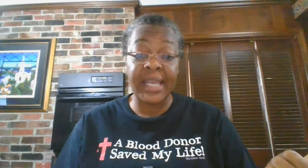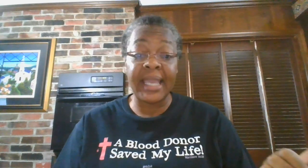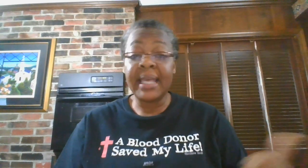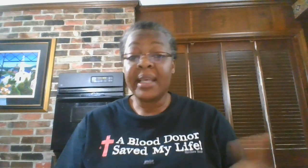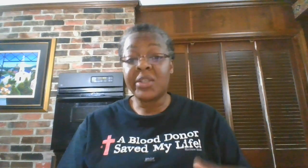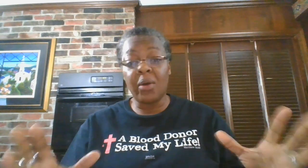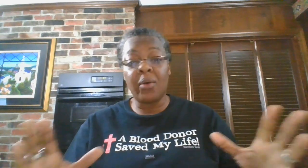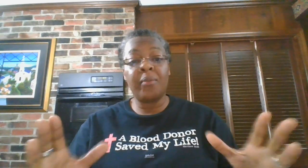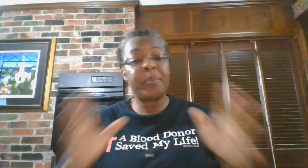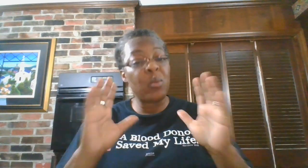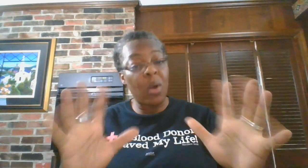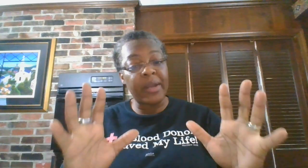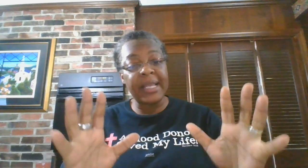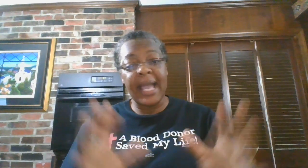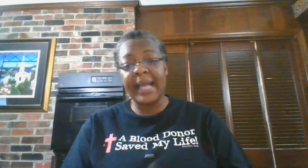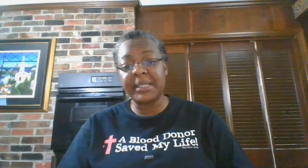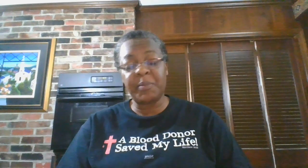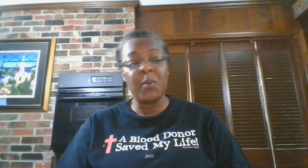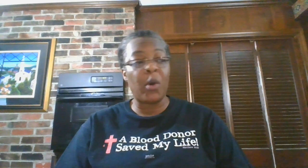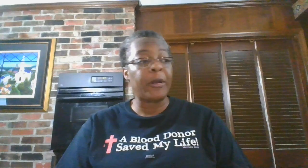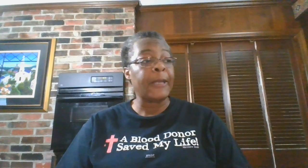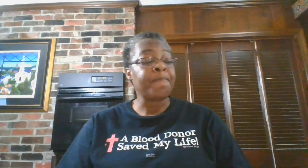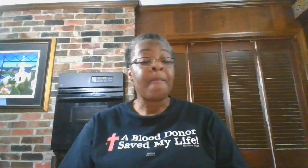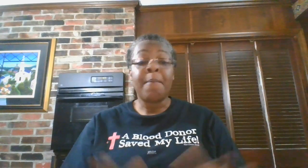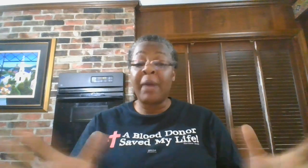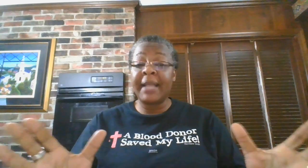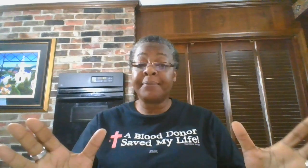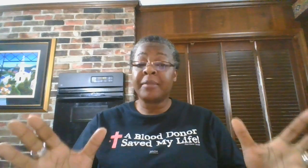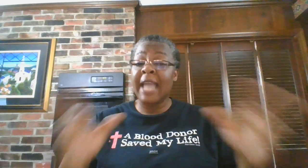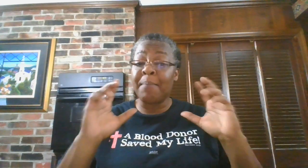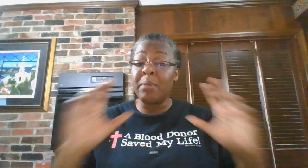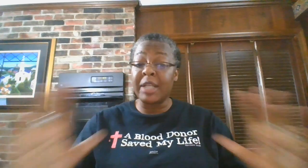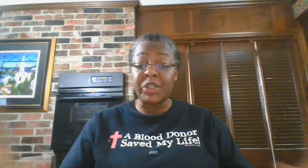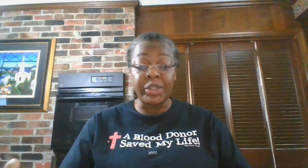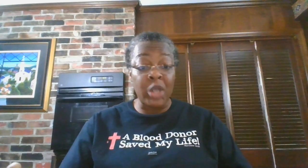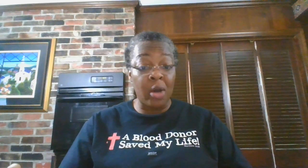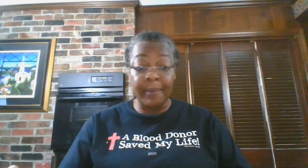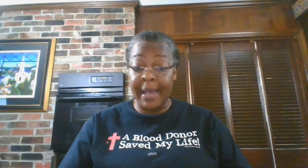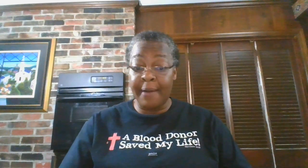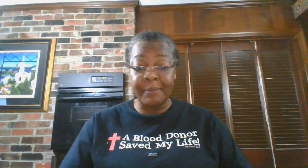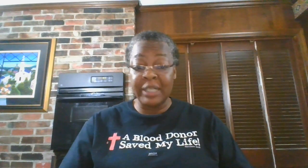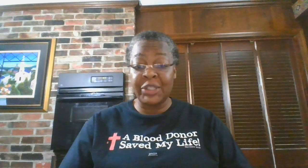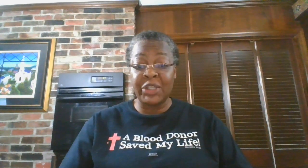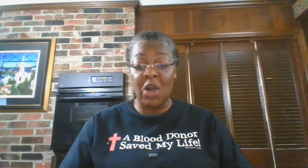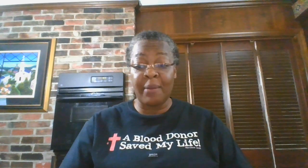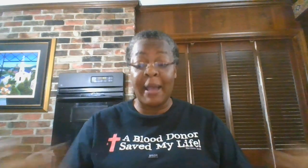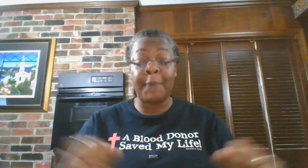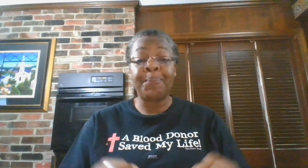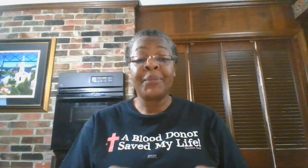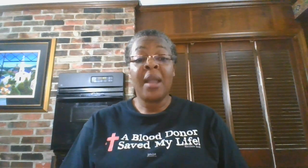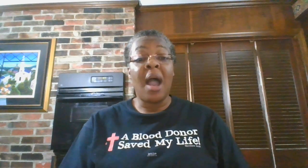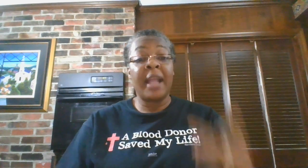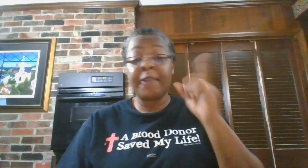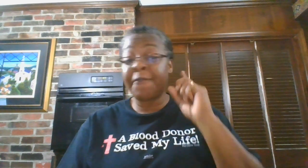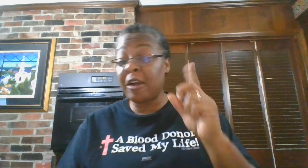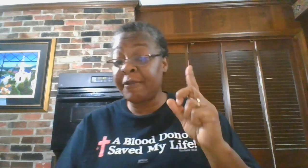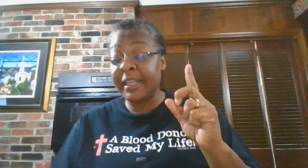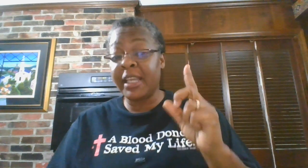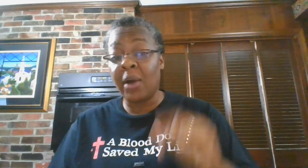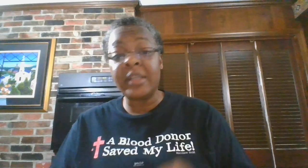So been working guys, it's been working, but got much to talk about, much to talk about. All right. The first video is